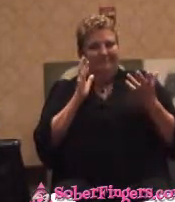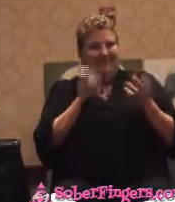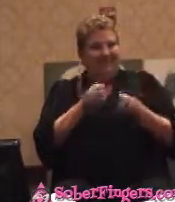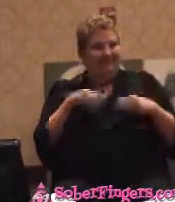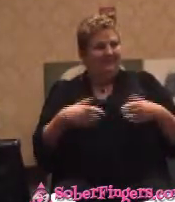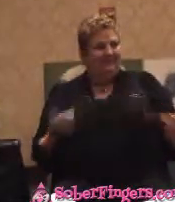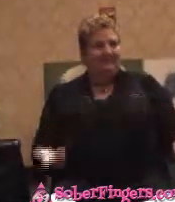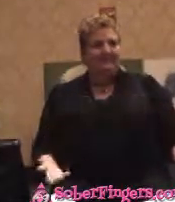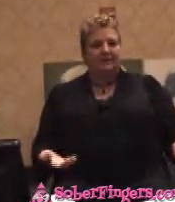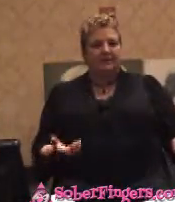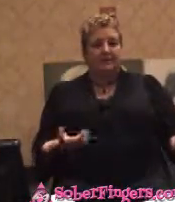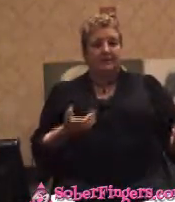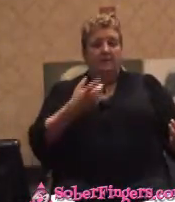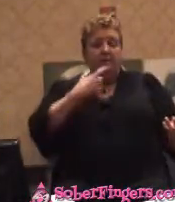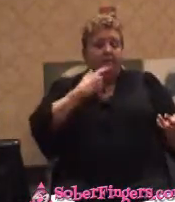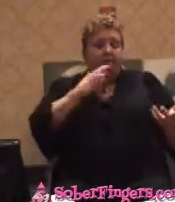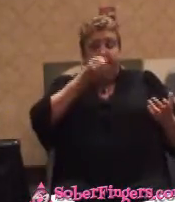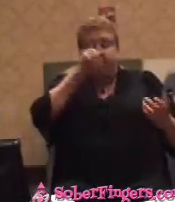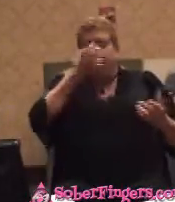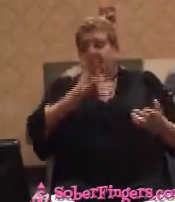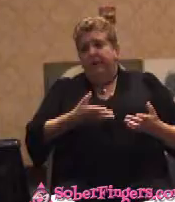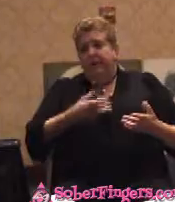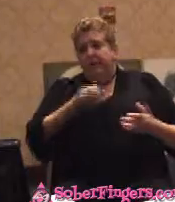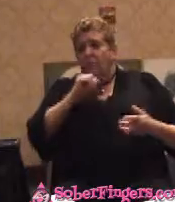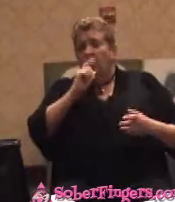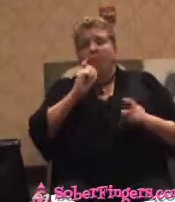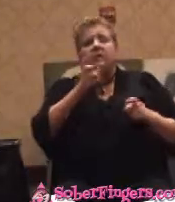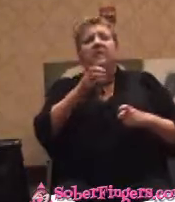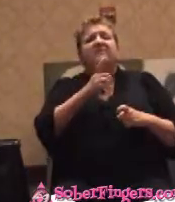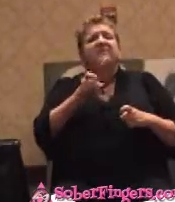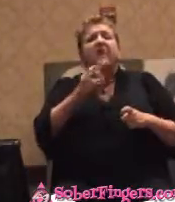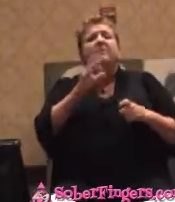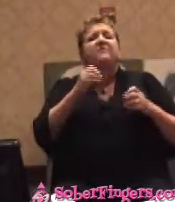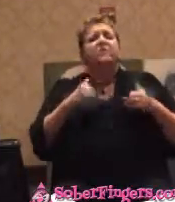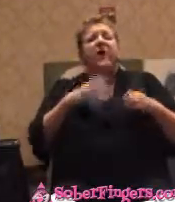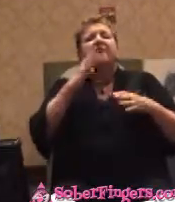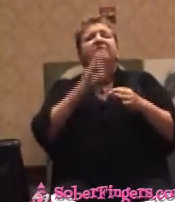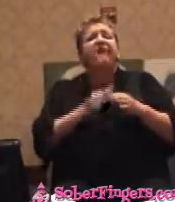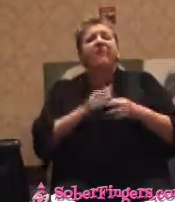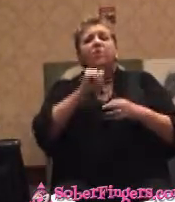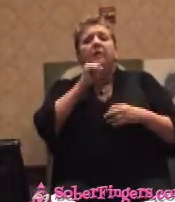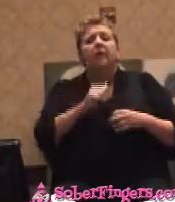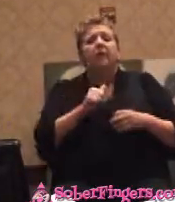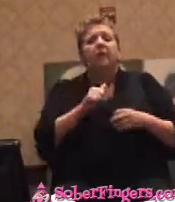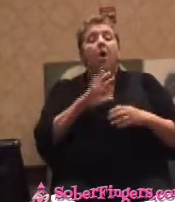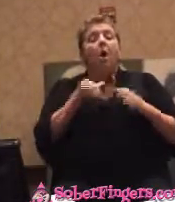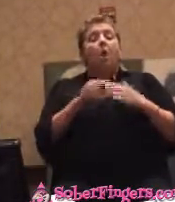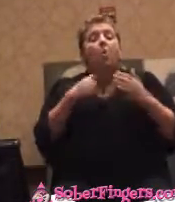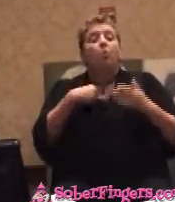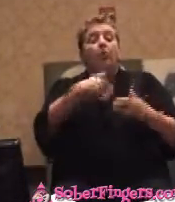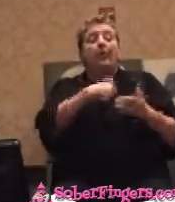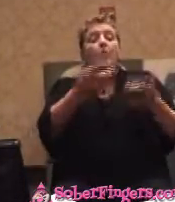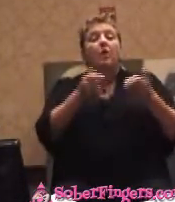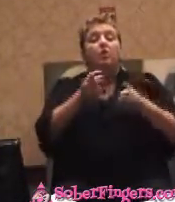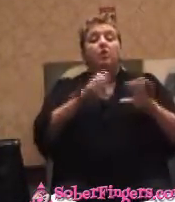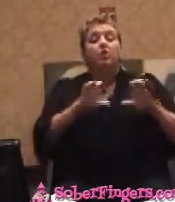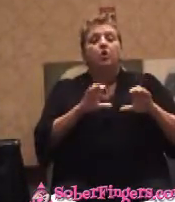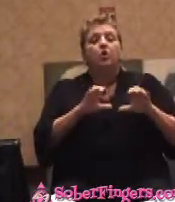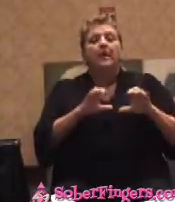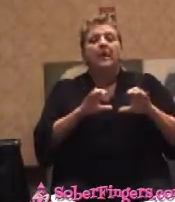they said, we don't give a damn whether you have faith or not. All we want you to do is what the book of Alcoholics Anonymous tells you to